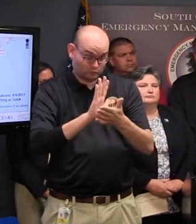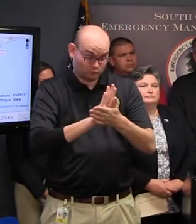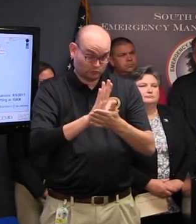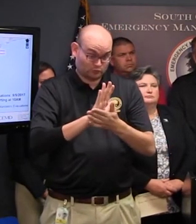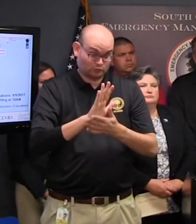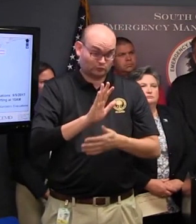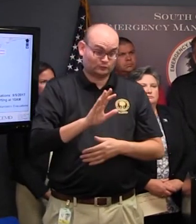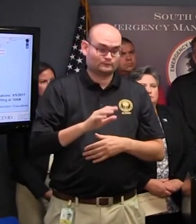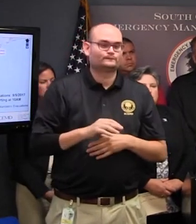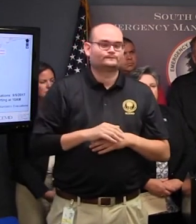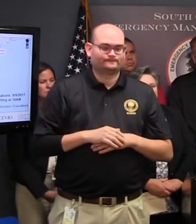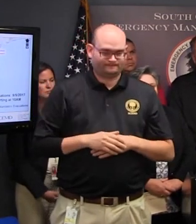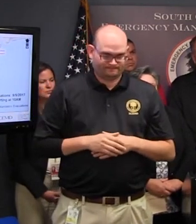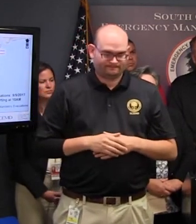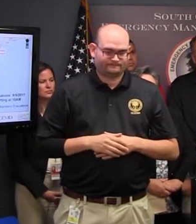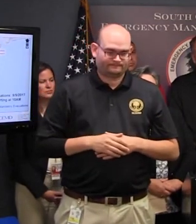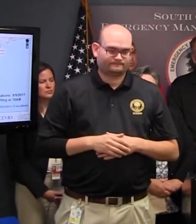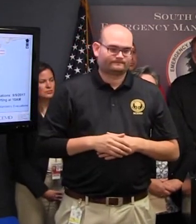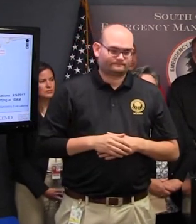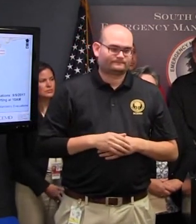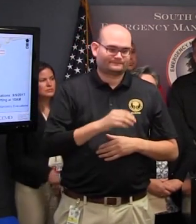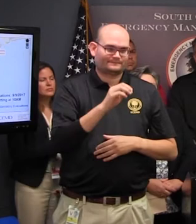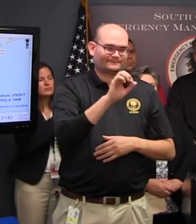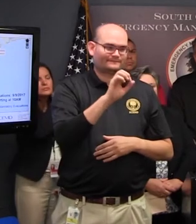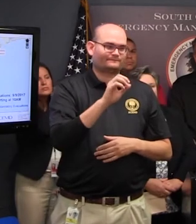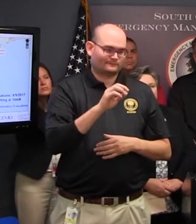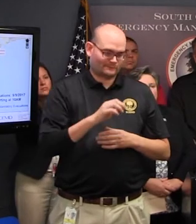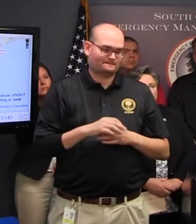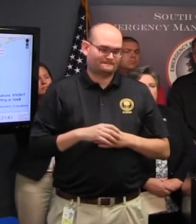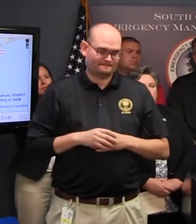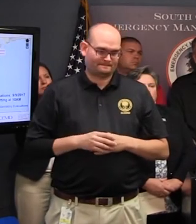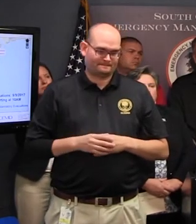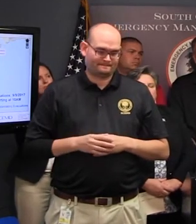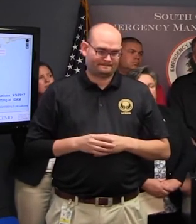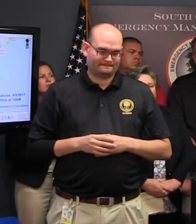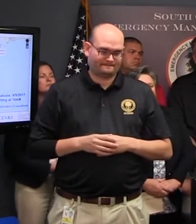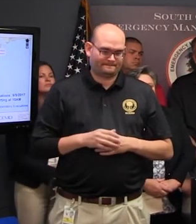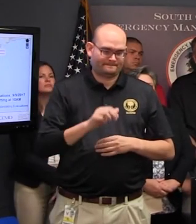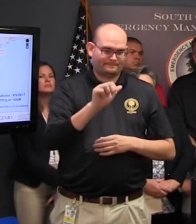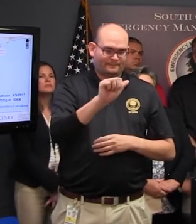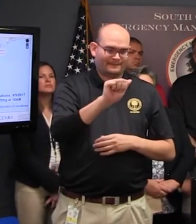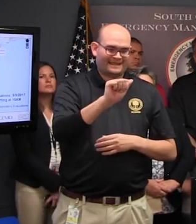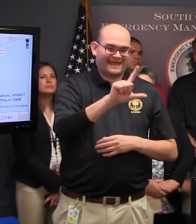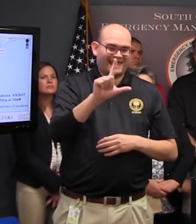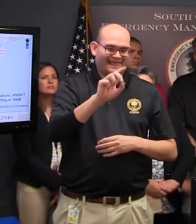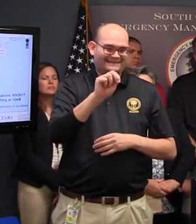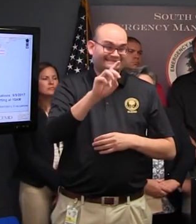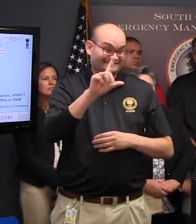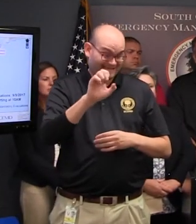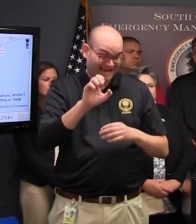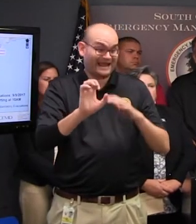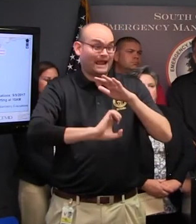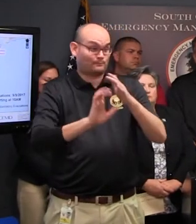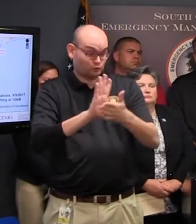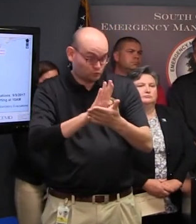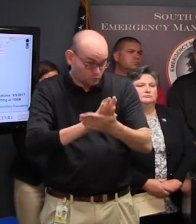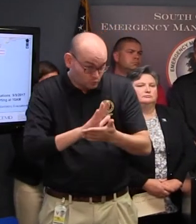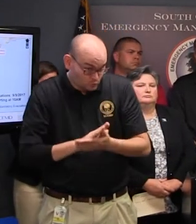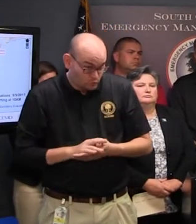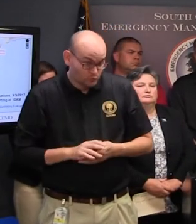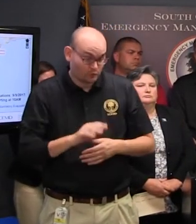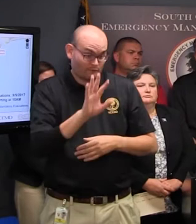Fairfax also in Allendale County Allendale Elementary School at 4561 Allendale